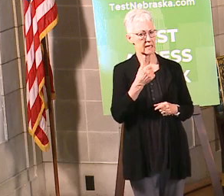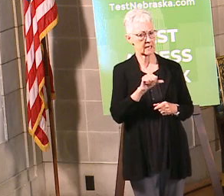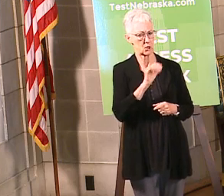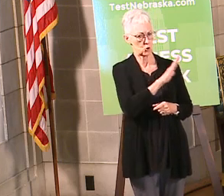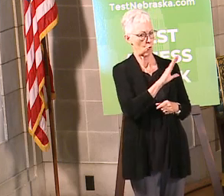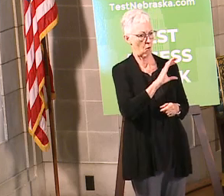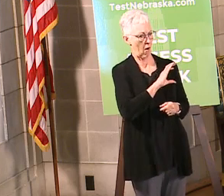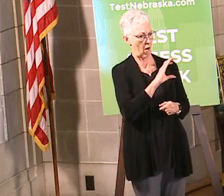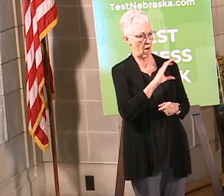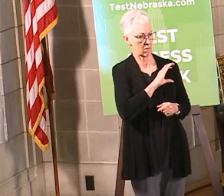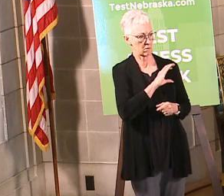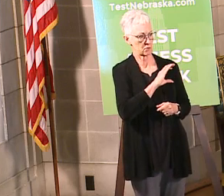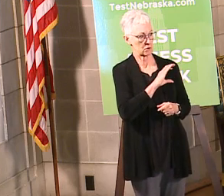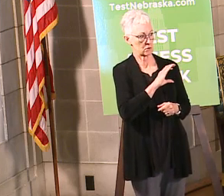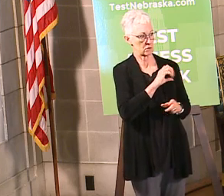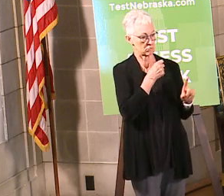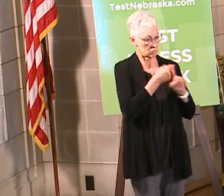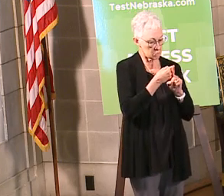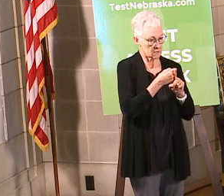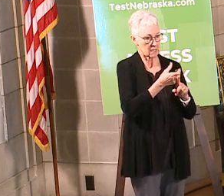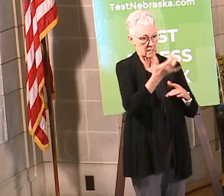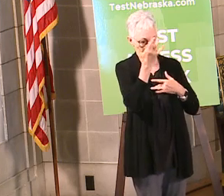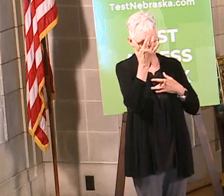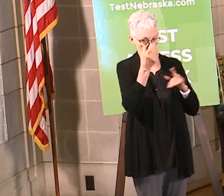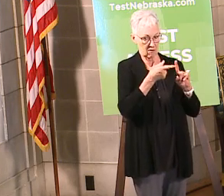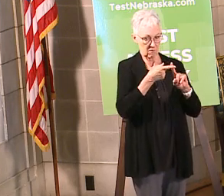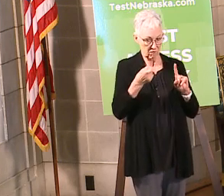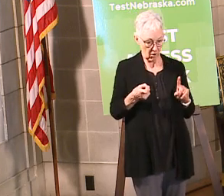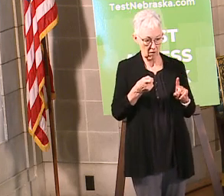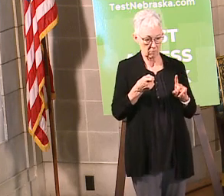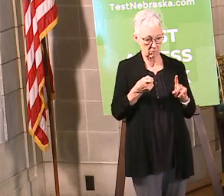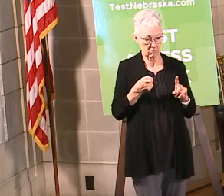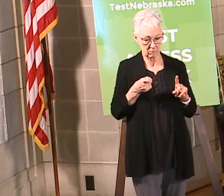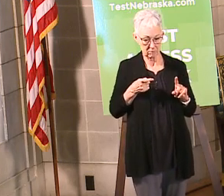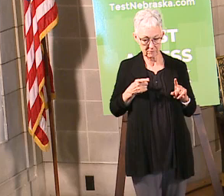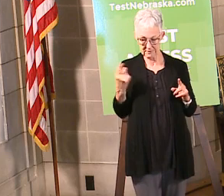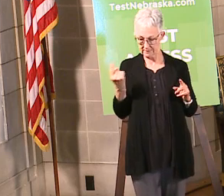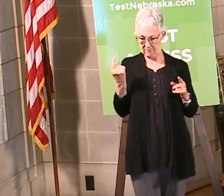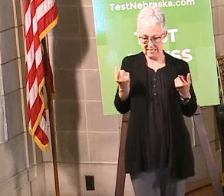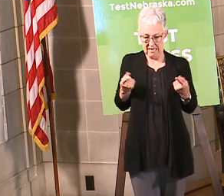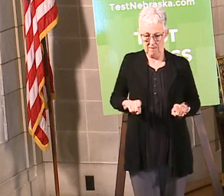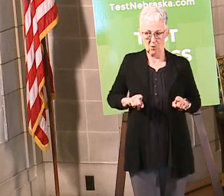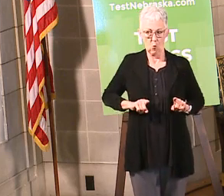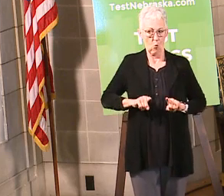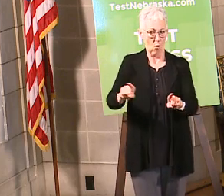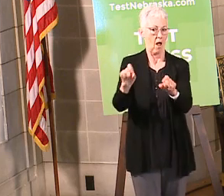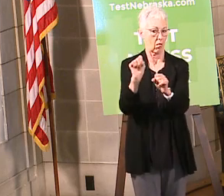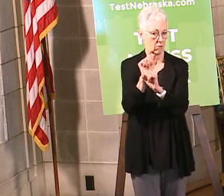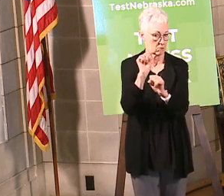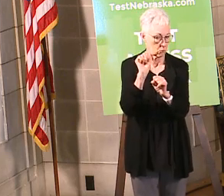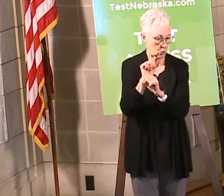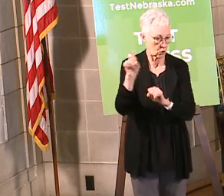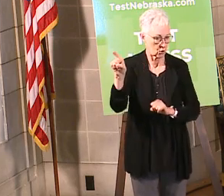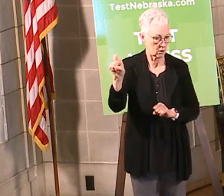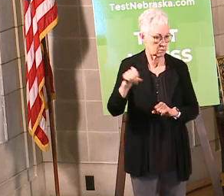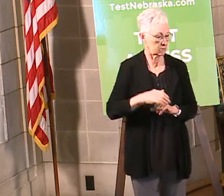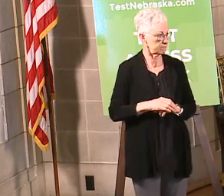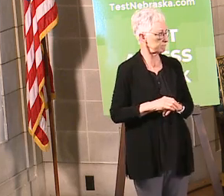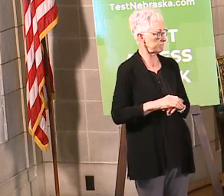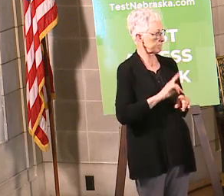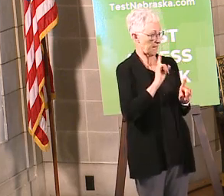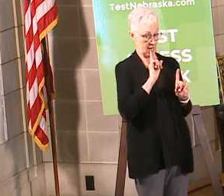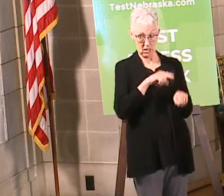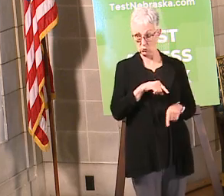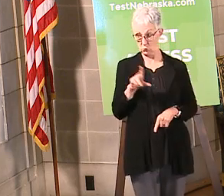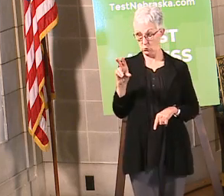my thank you for the question the question is has any of our teammates fallen ill as a result of covid the answer is no thankfully